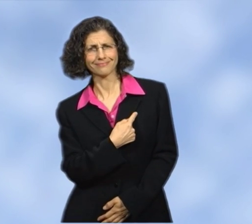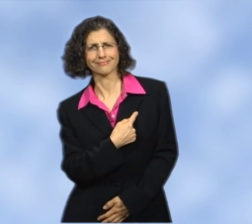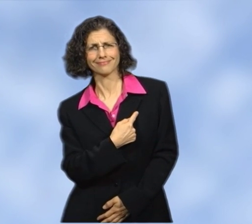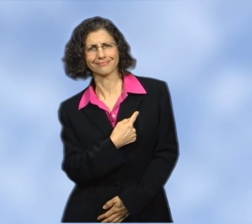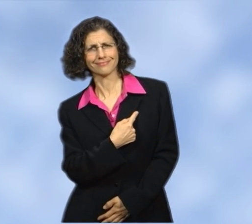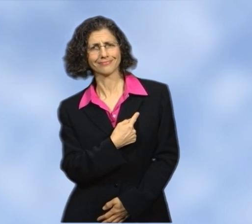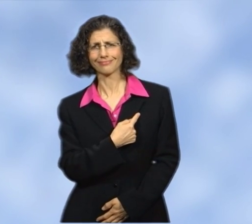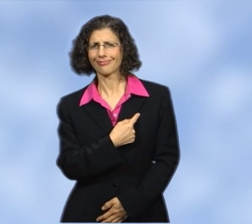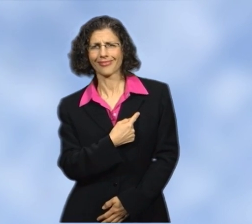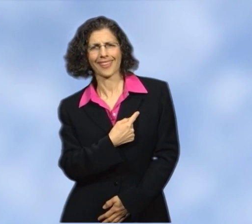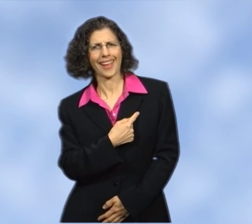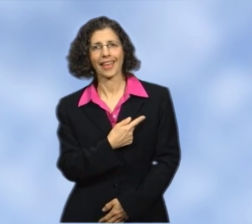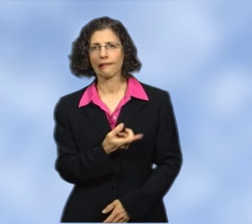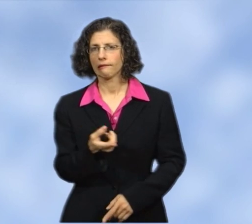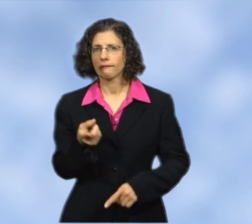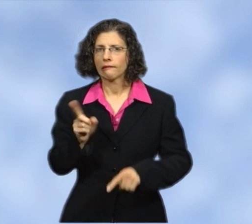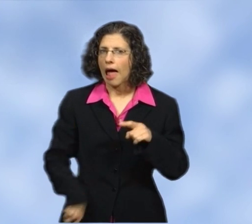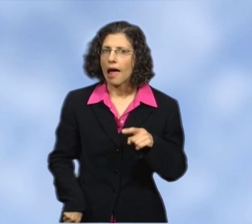of movement in your arm.